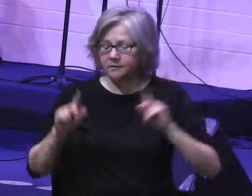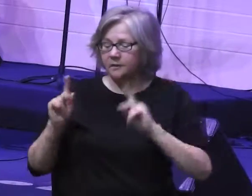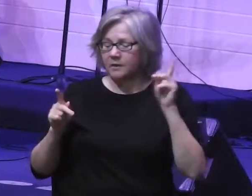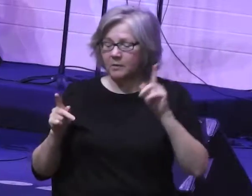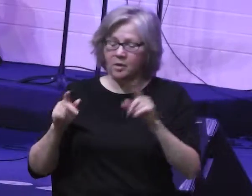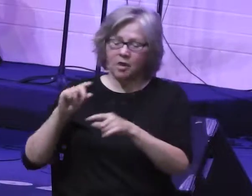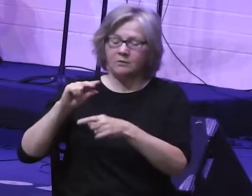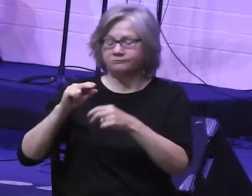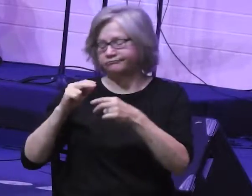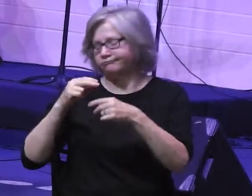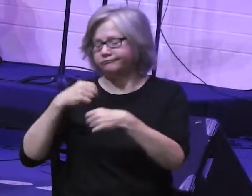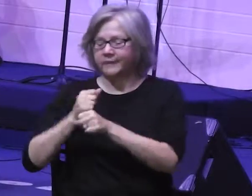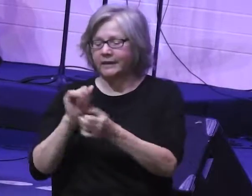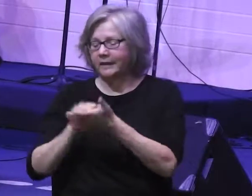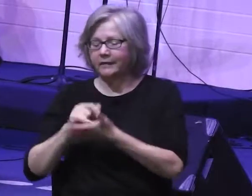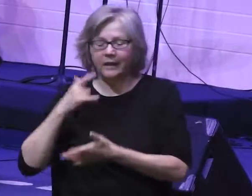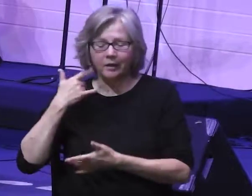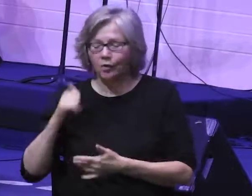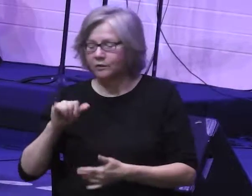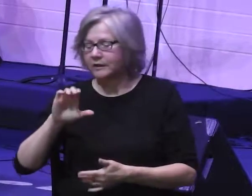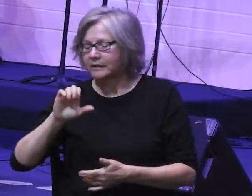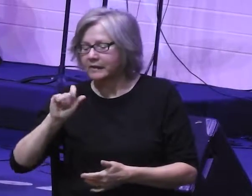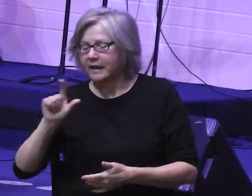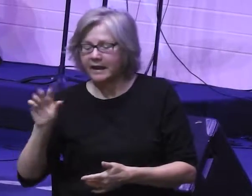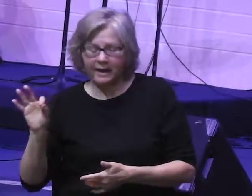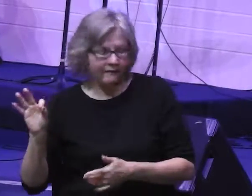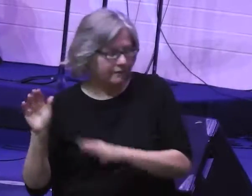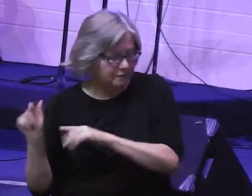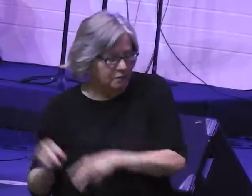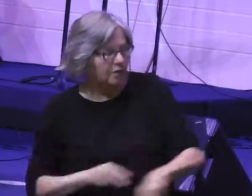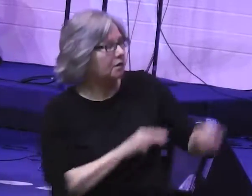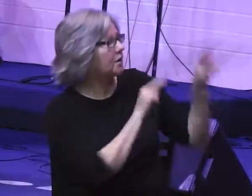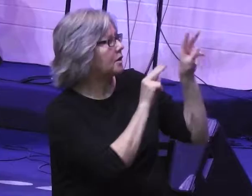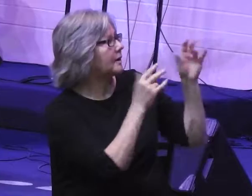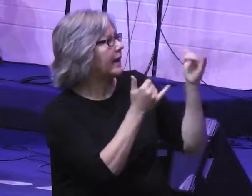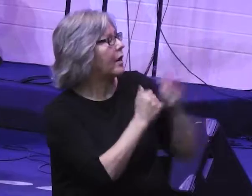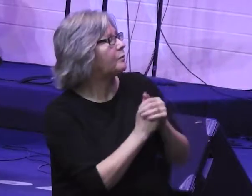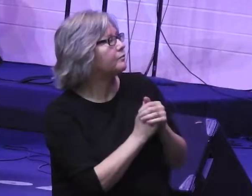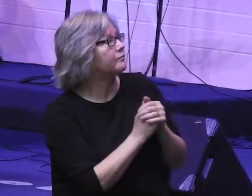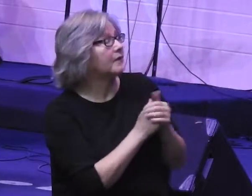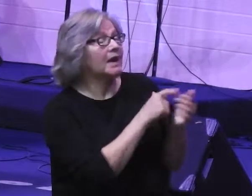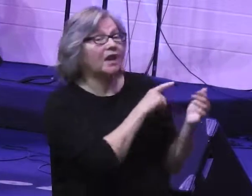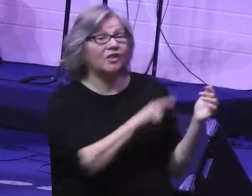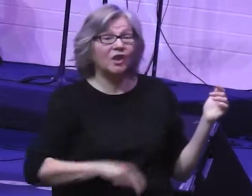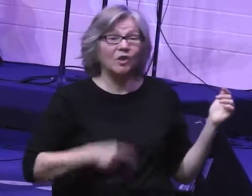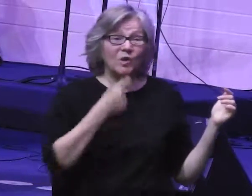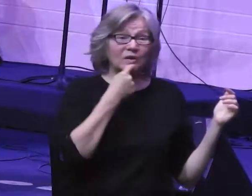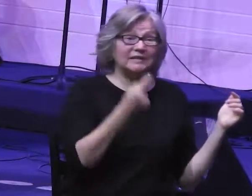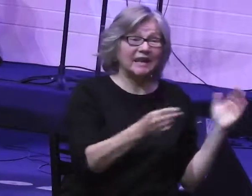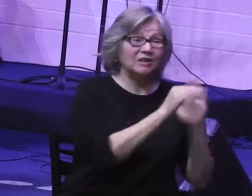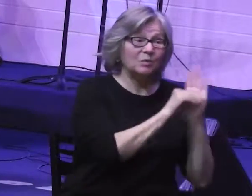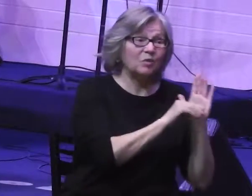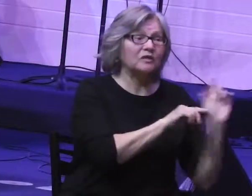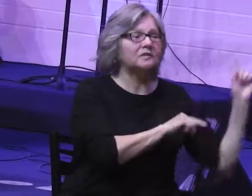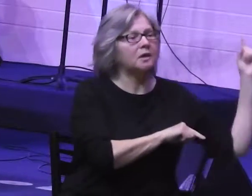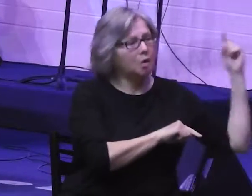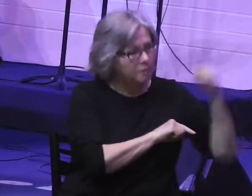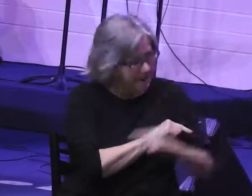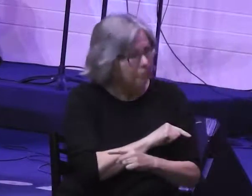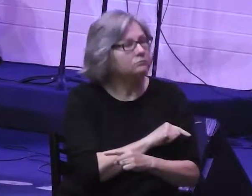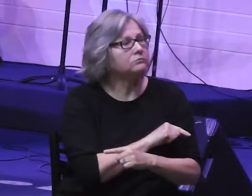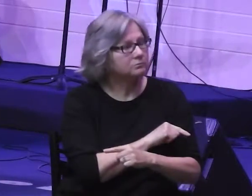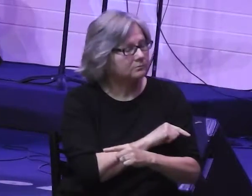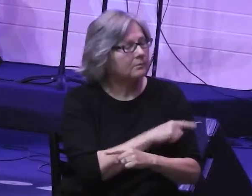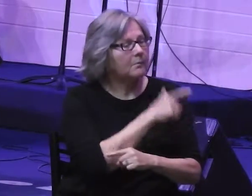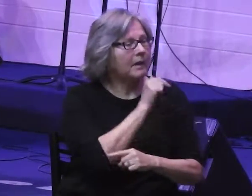golden calf. So let's read here from chapter 32 starting with verse 7. Then the Lord said to Moses, Go